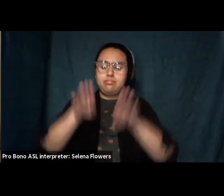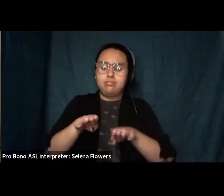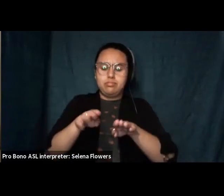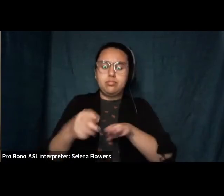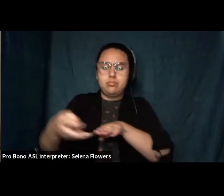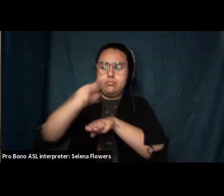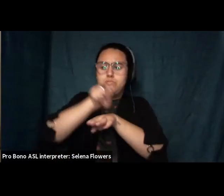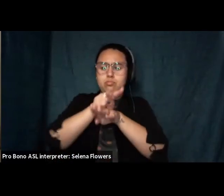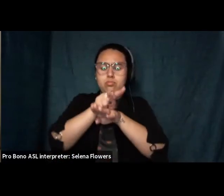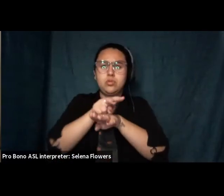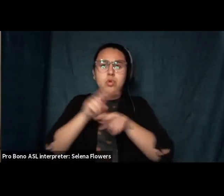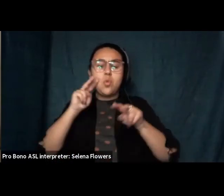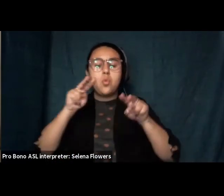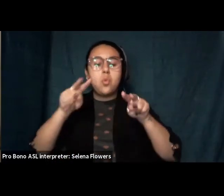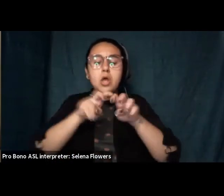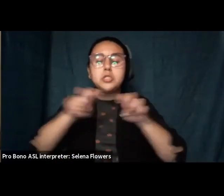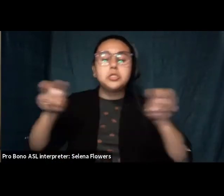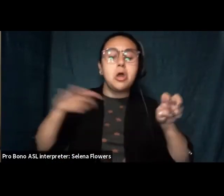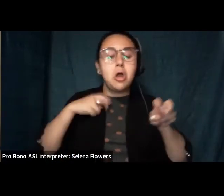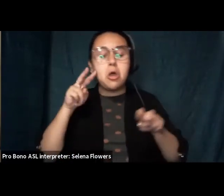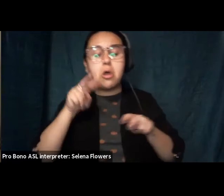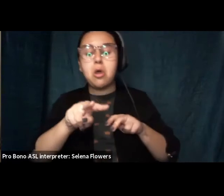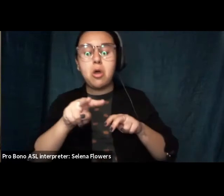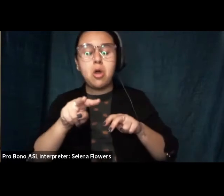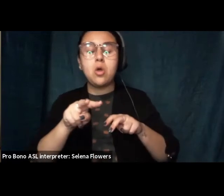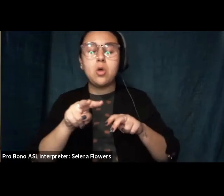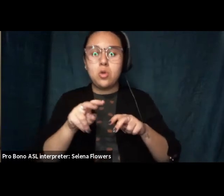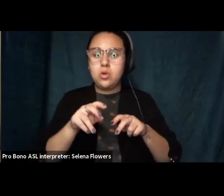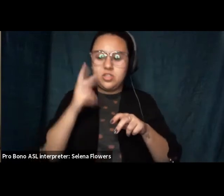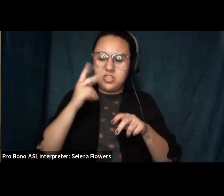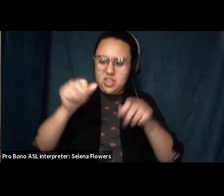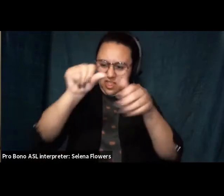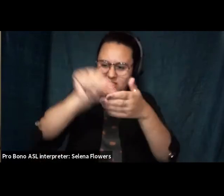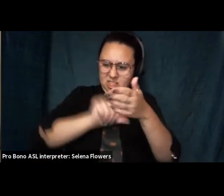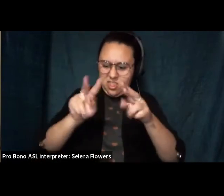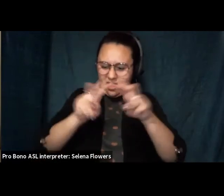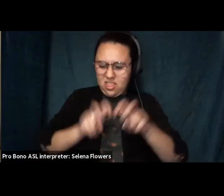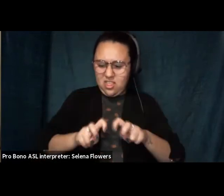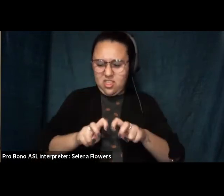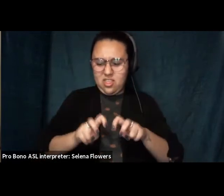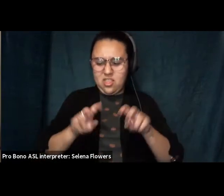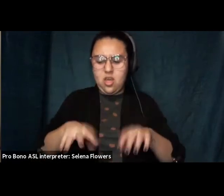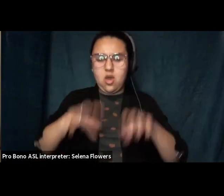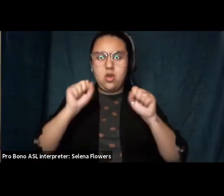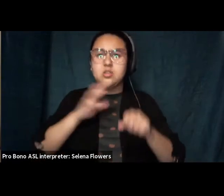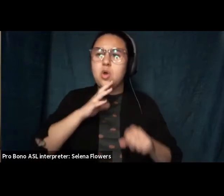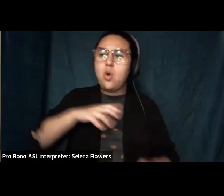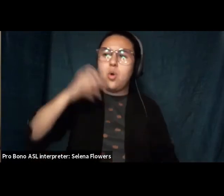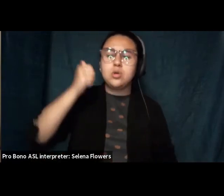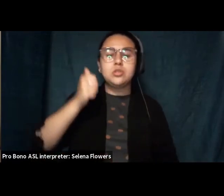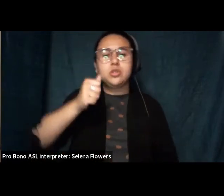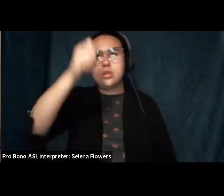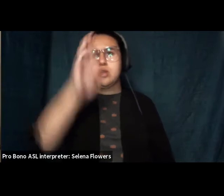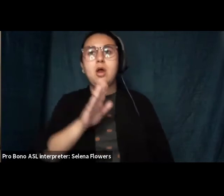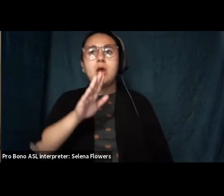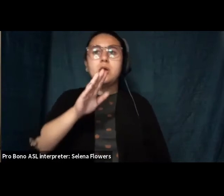constellations cut into the ceiling there hosts of older gods and men of science lined shoulder to